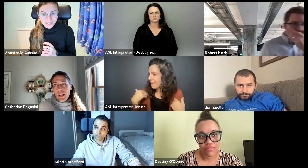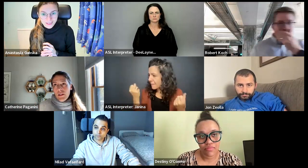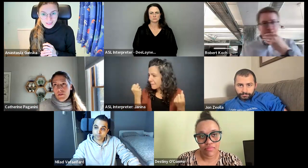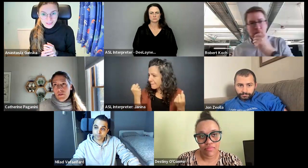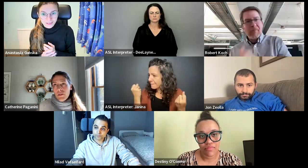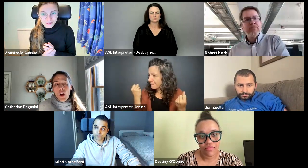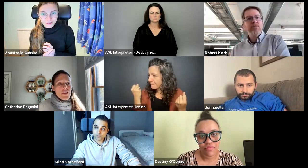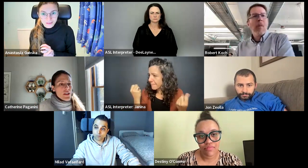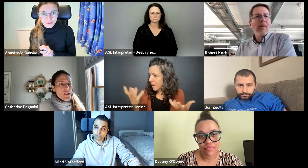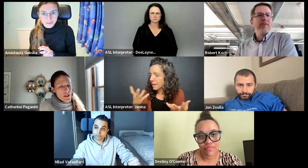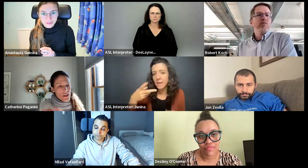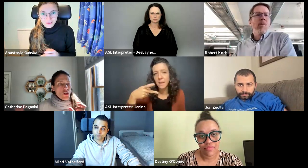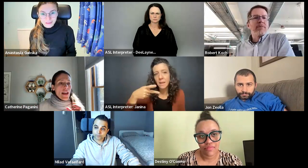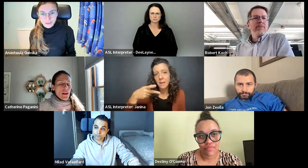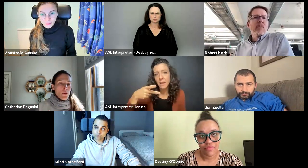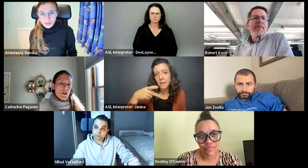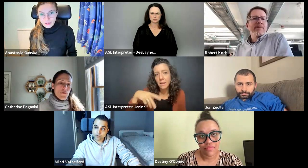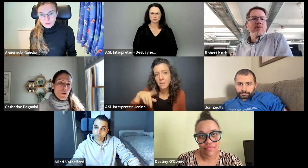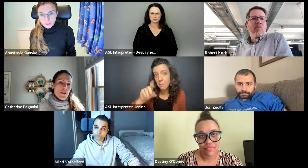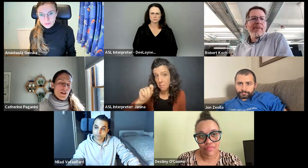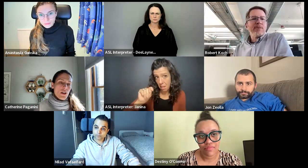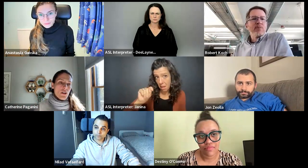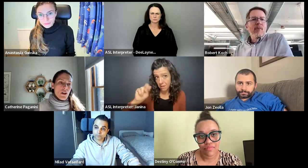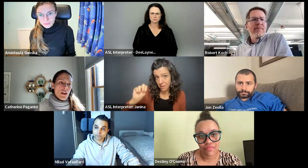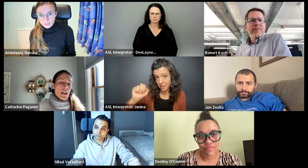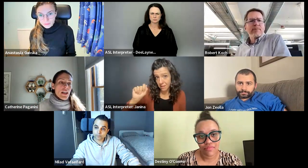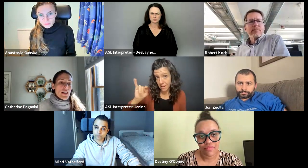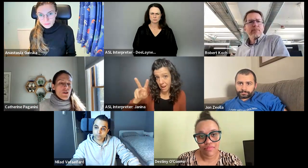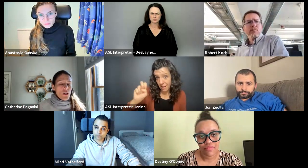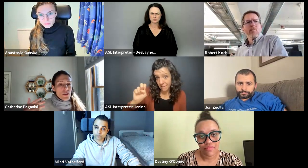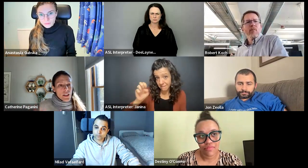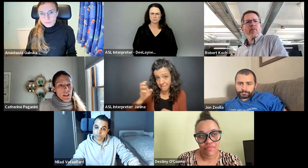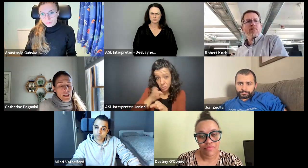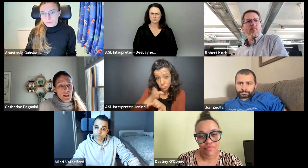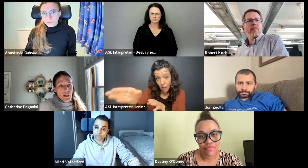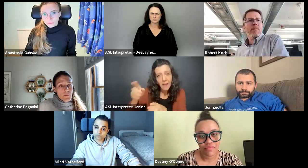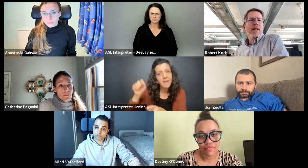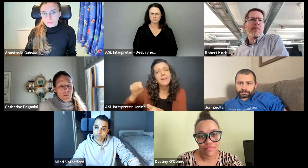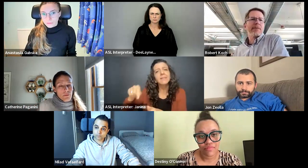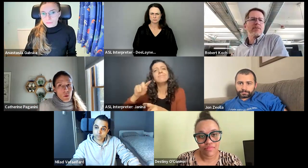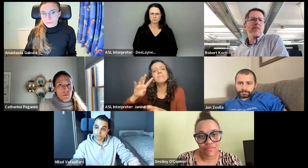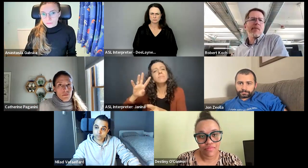Cloud Native Novice is a track, which focuses a lot on introductory